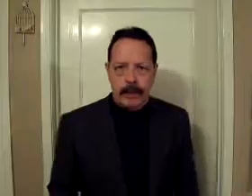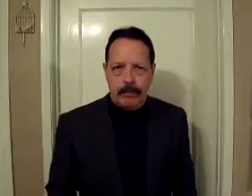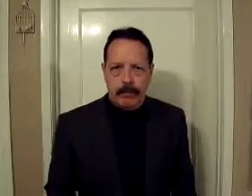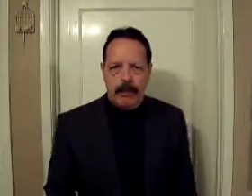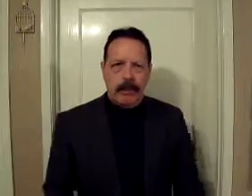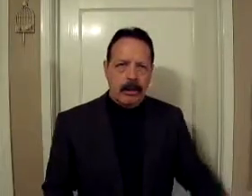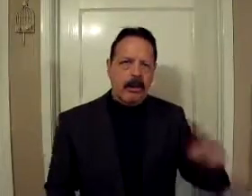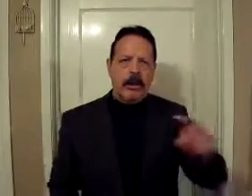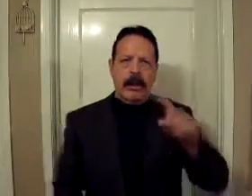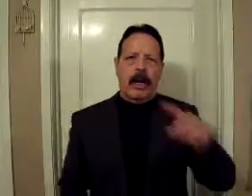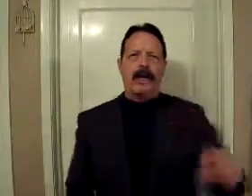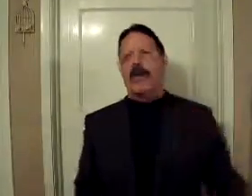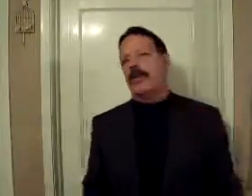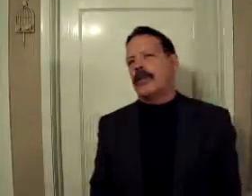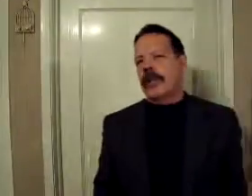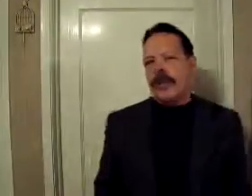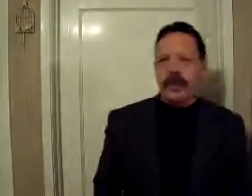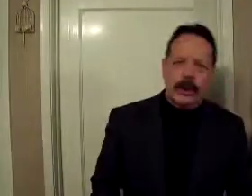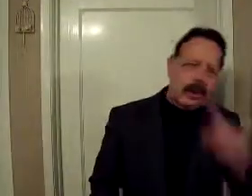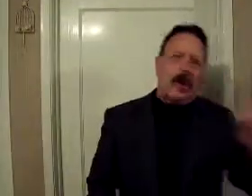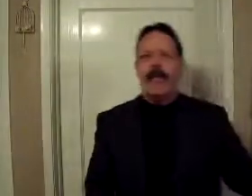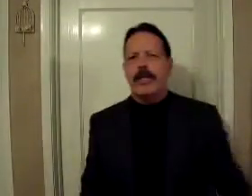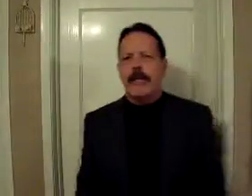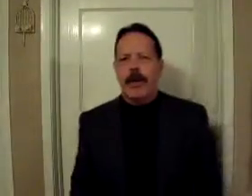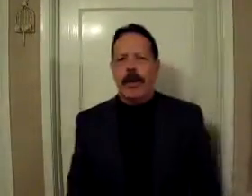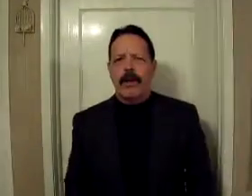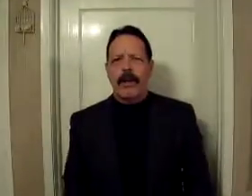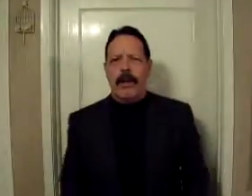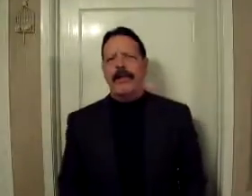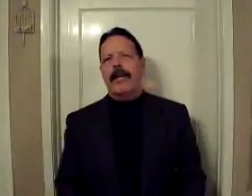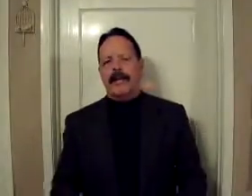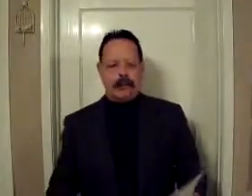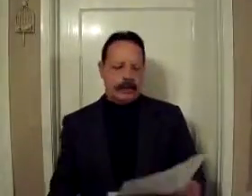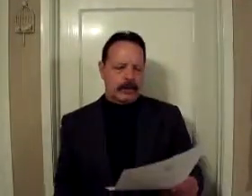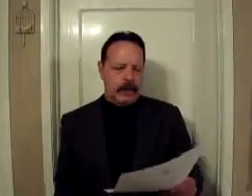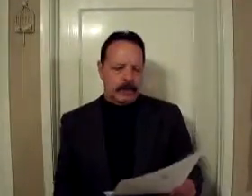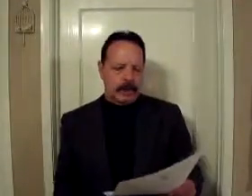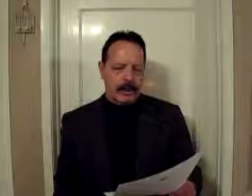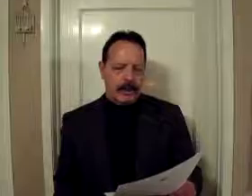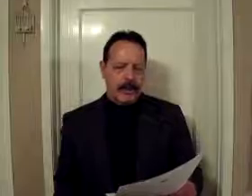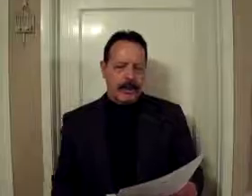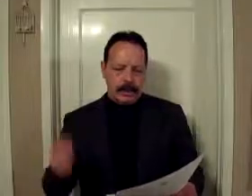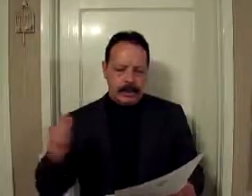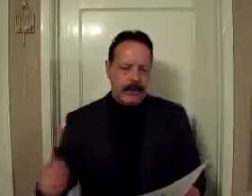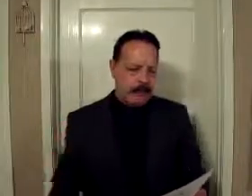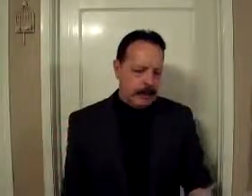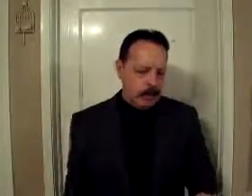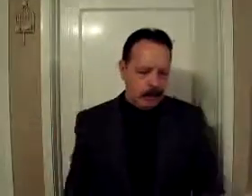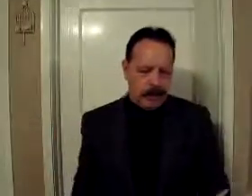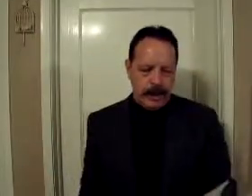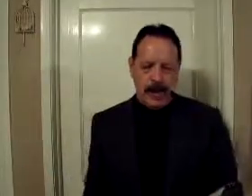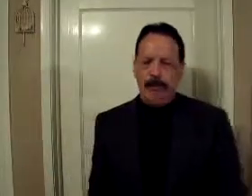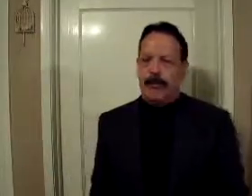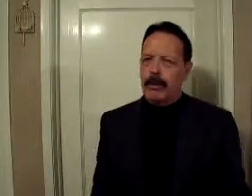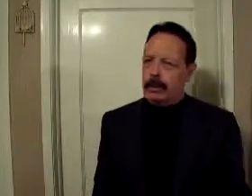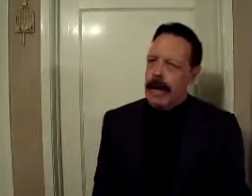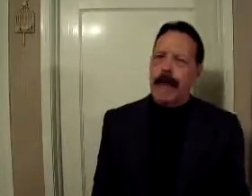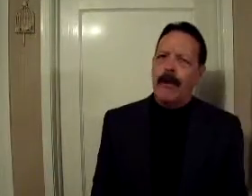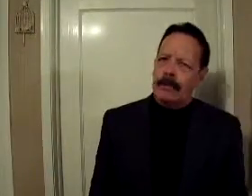Him. Know that God wants to teach you so much more. And then he closes it off by saying, to Him be glory, both now and